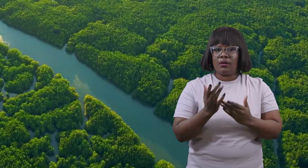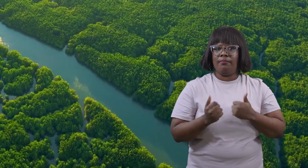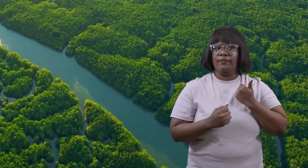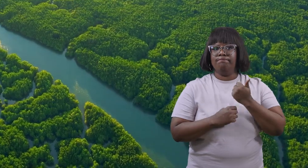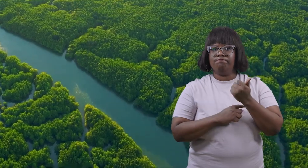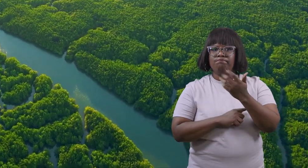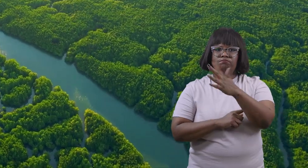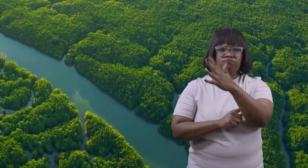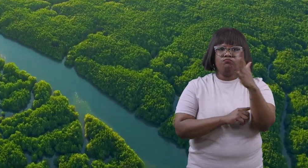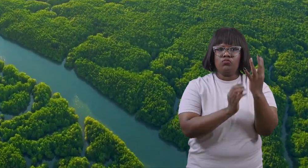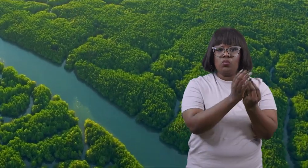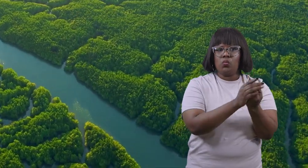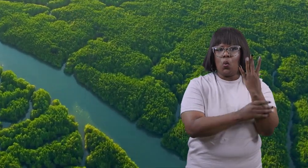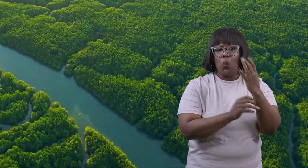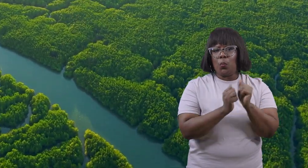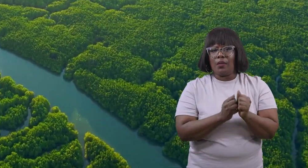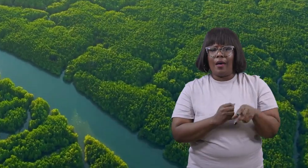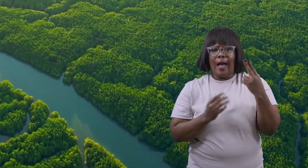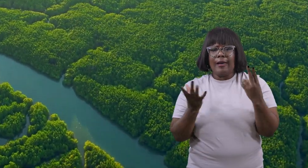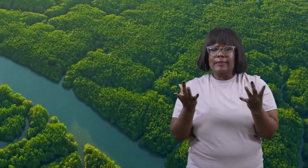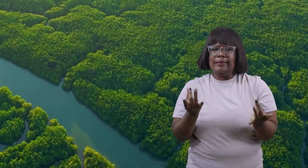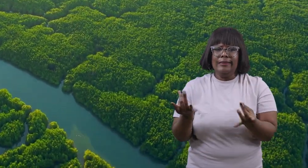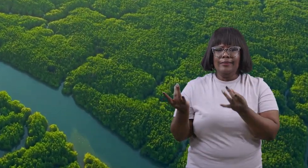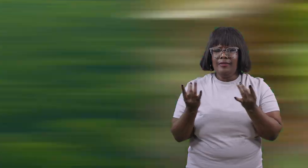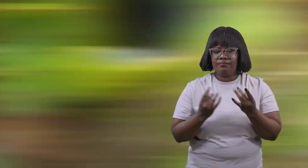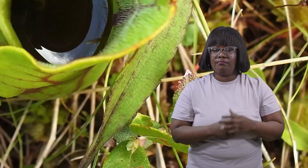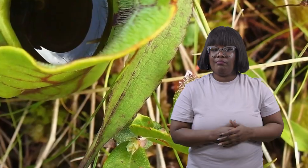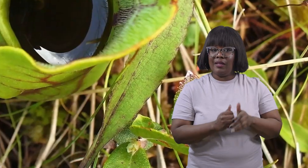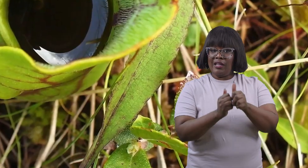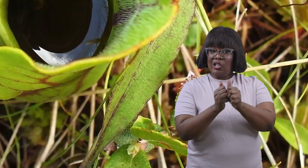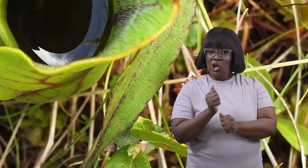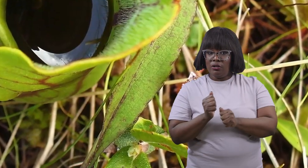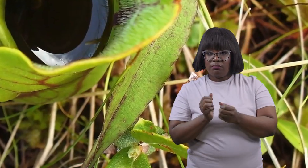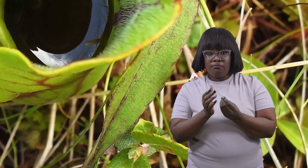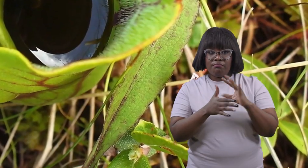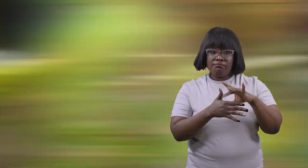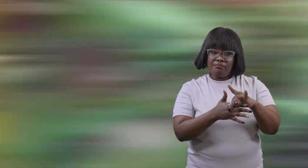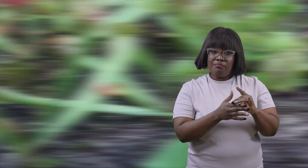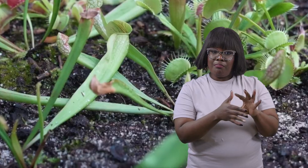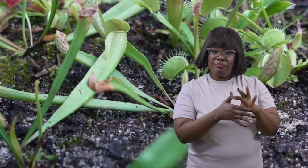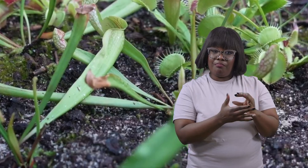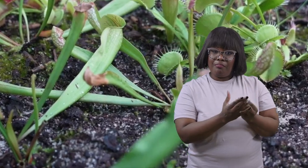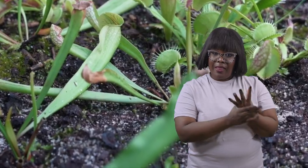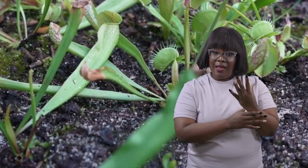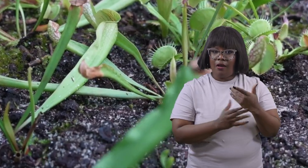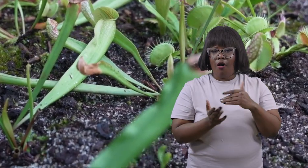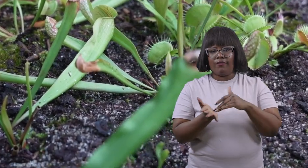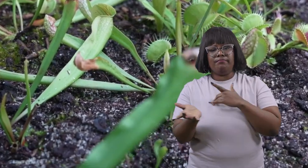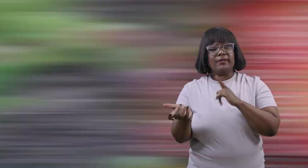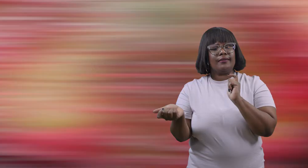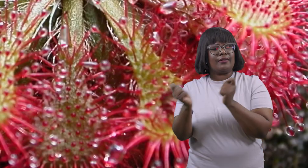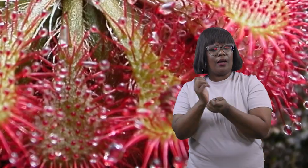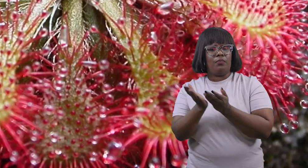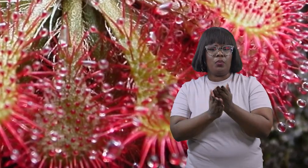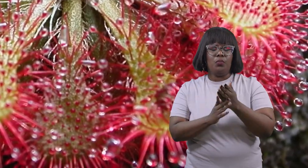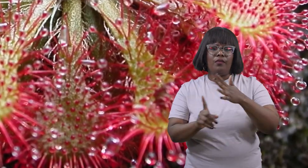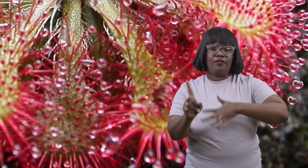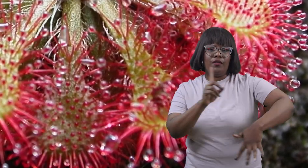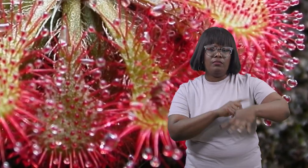tropical forests with high humidity each type of carnivorous plant has adapted to its environment in its own way